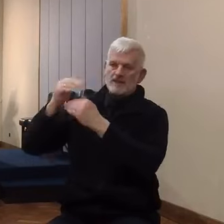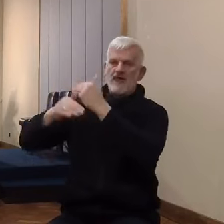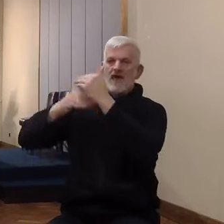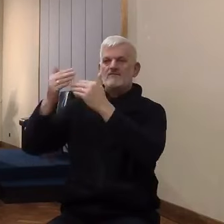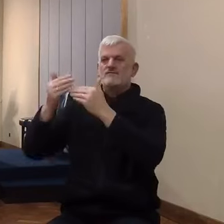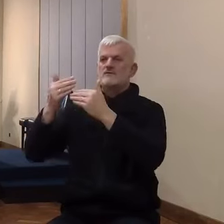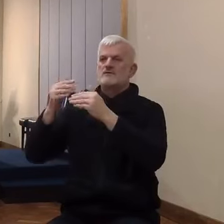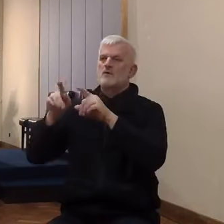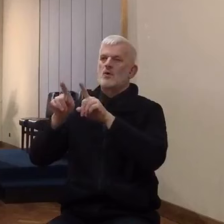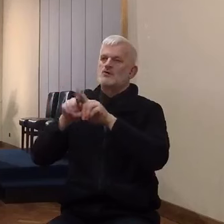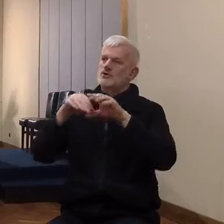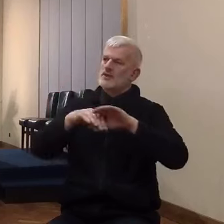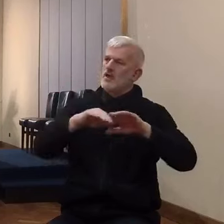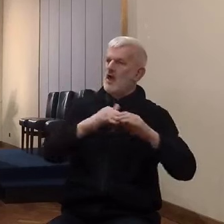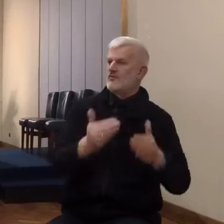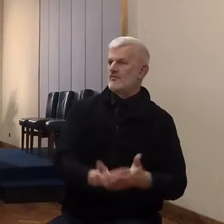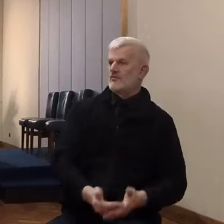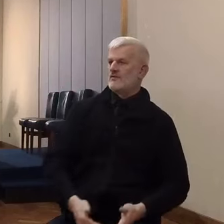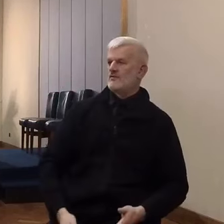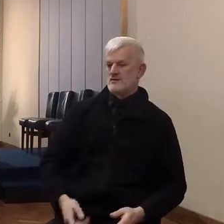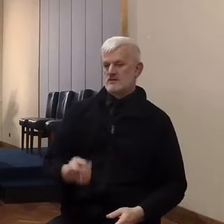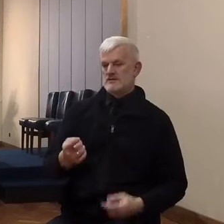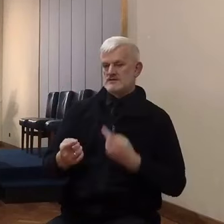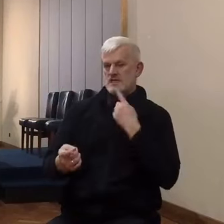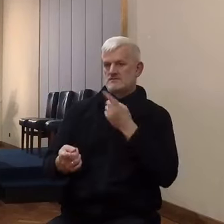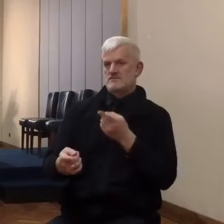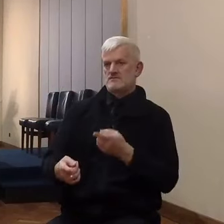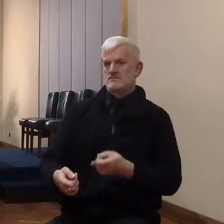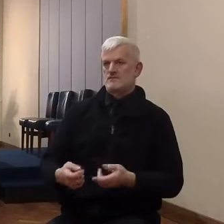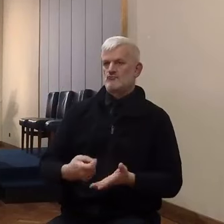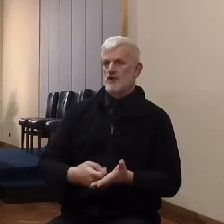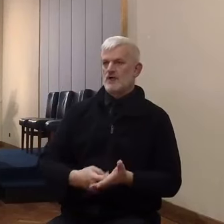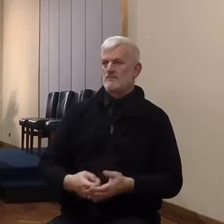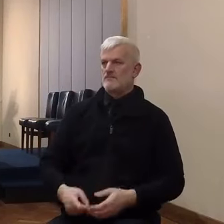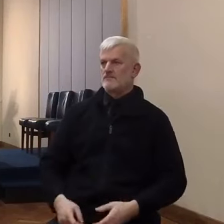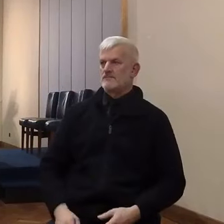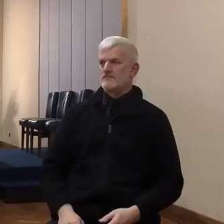about this, friends? The people of Jericho were terrified,